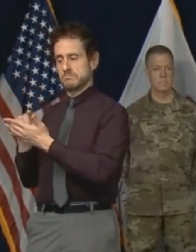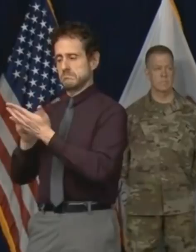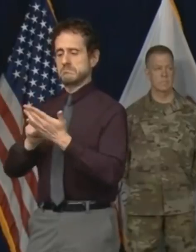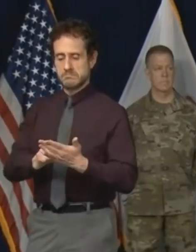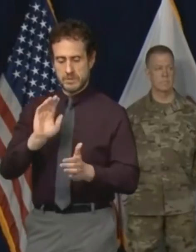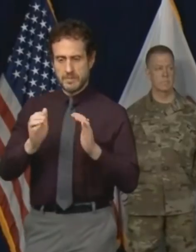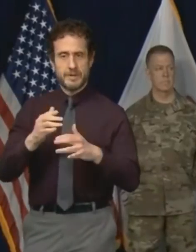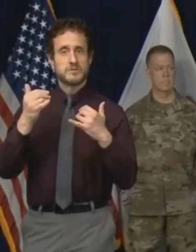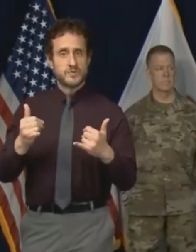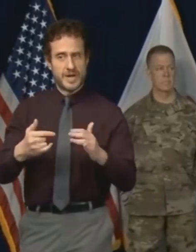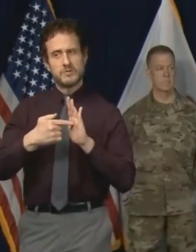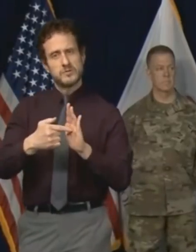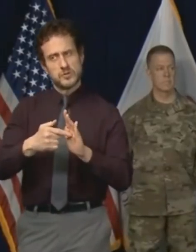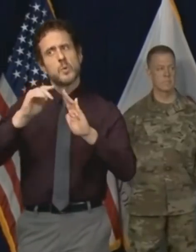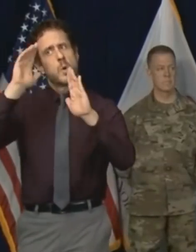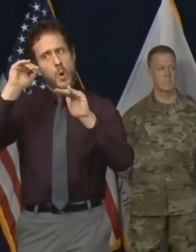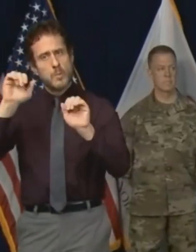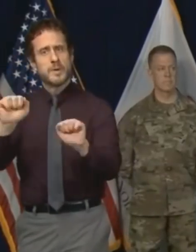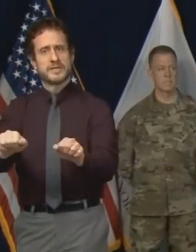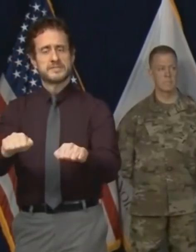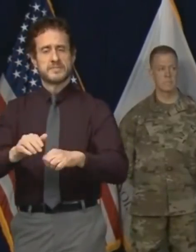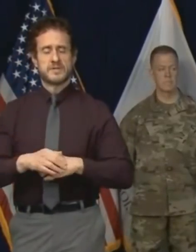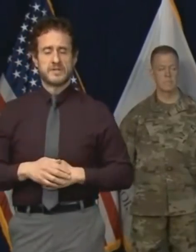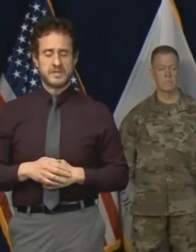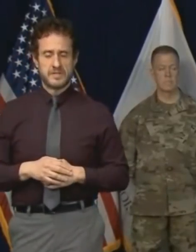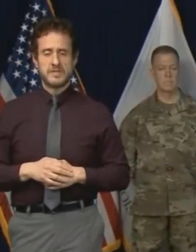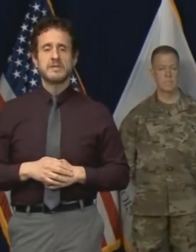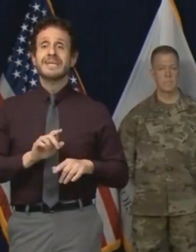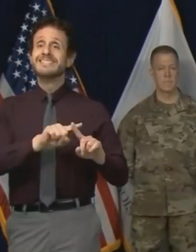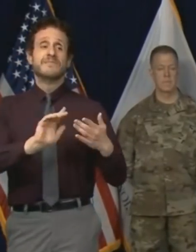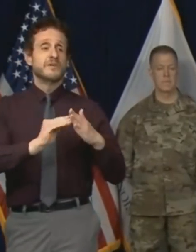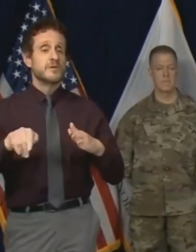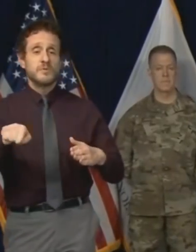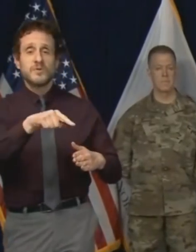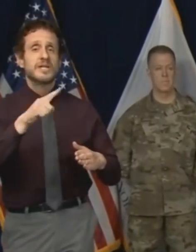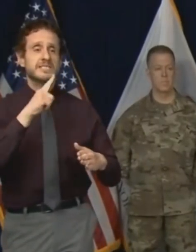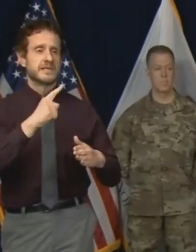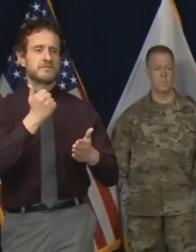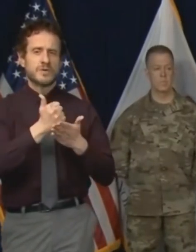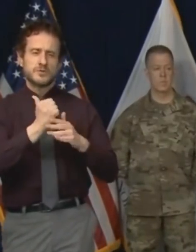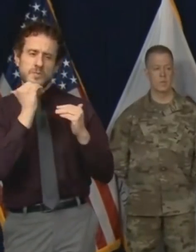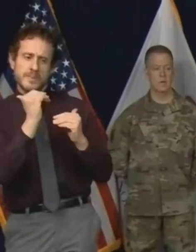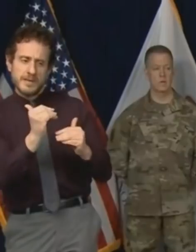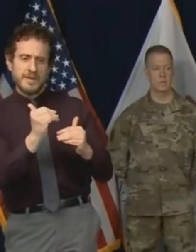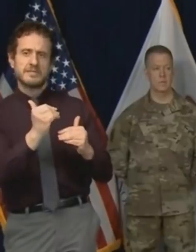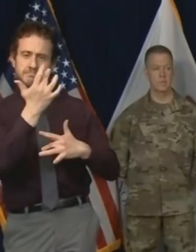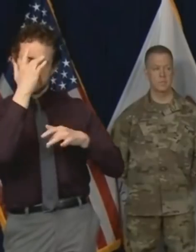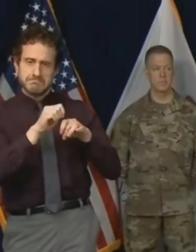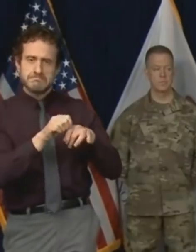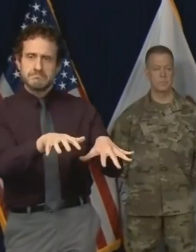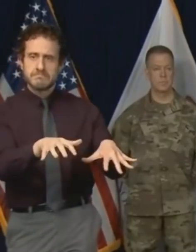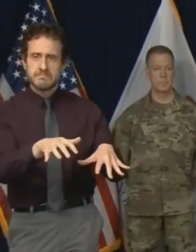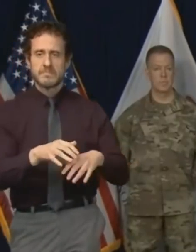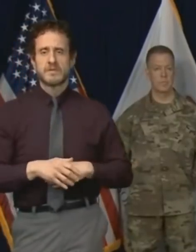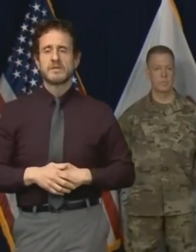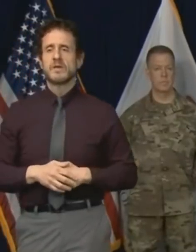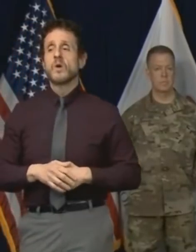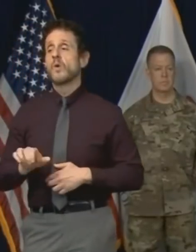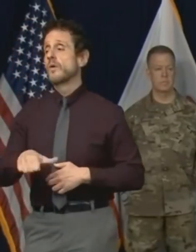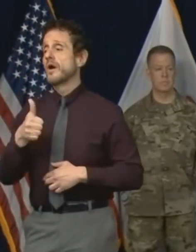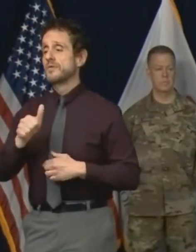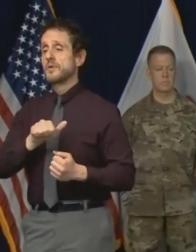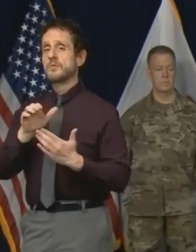Analysis shows that implementing community mitigation strategies or non-pharmaceutical interventions and PIs